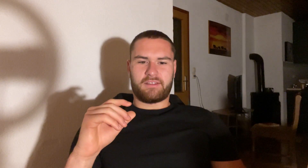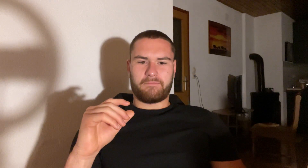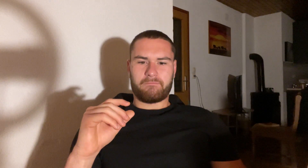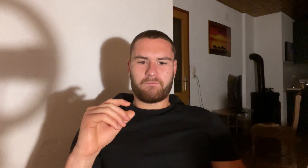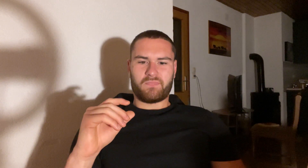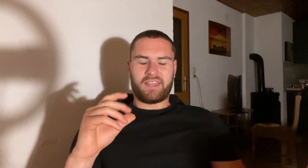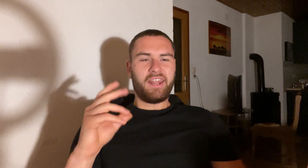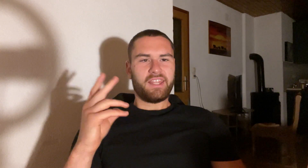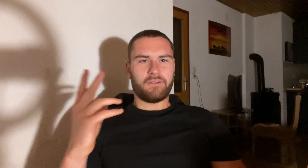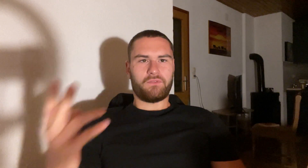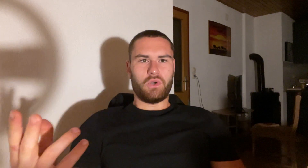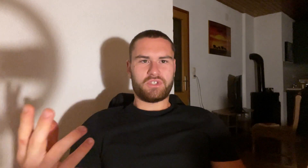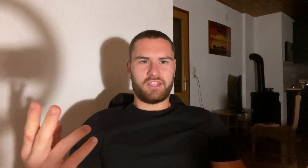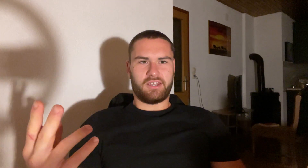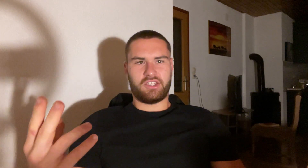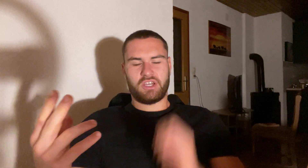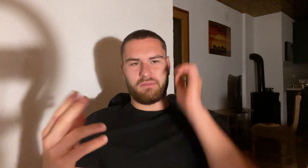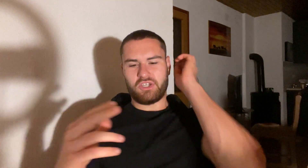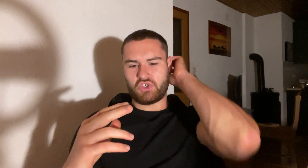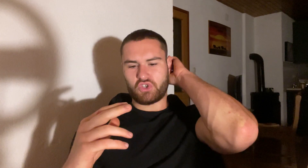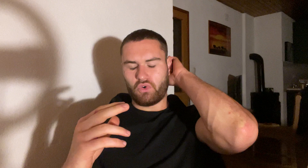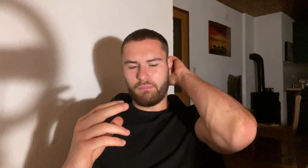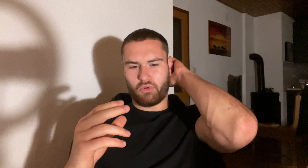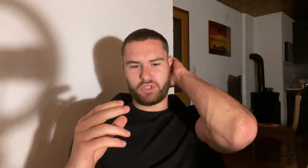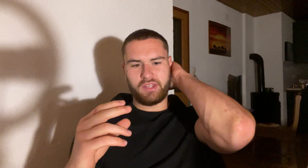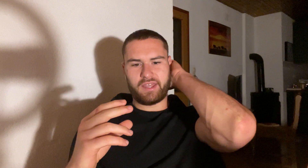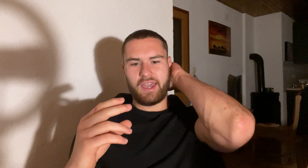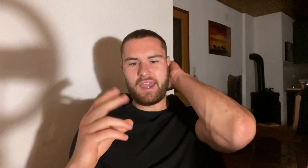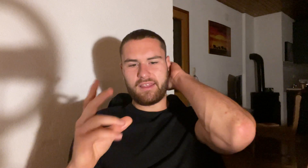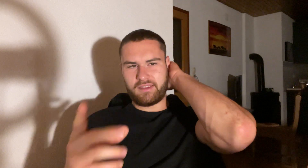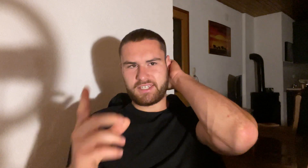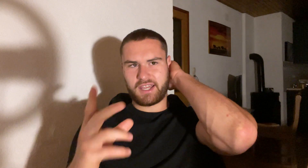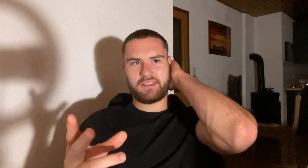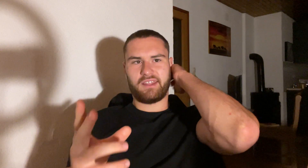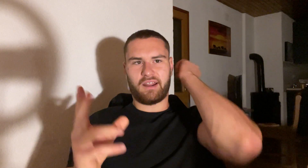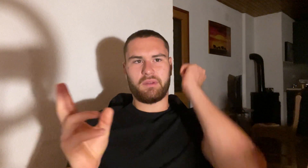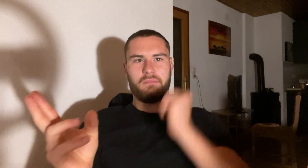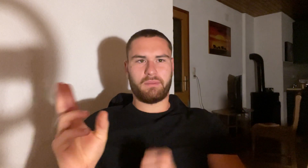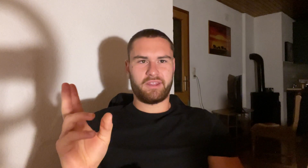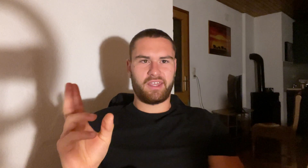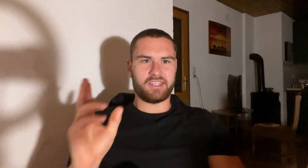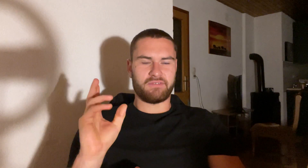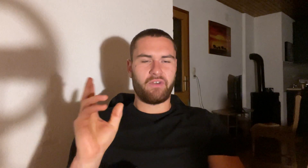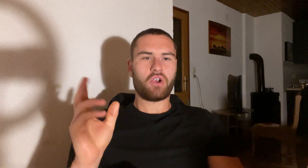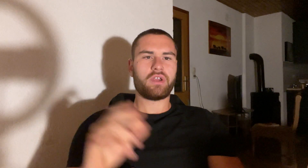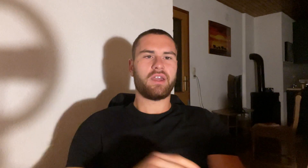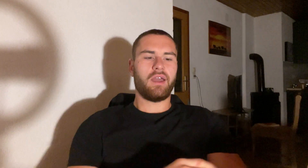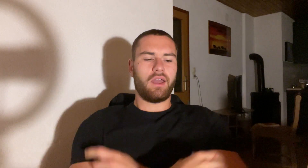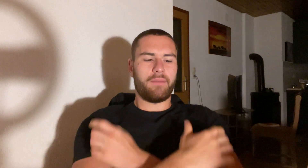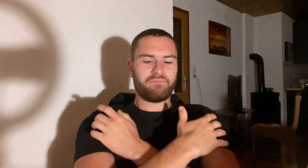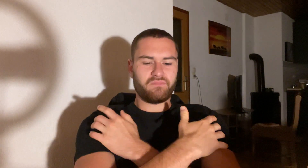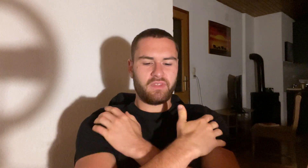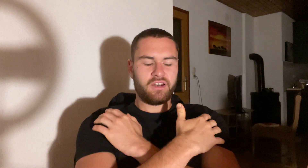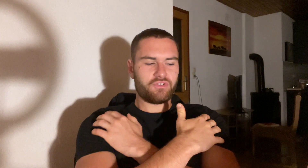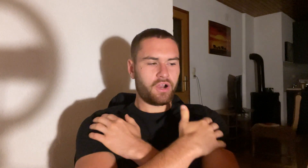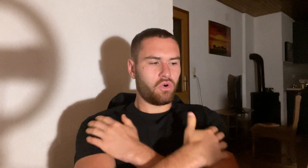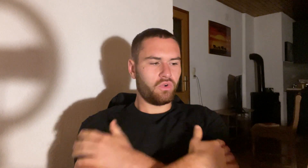getting in the flow state of the gym is so important and the second thing that I've been implementing is wearing either a hoodie